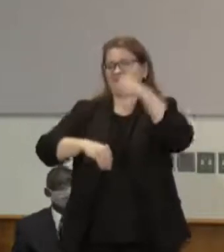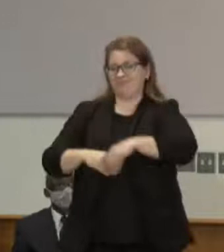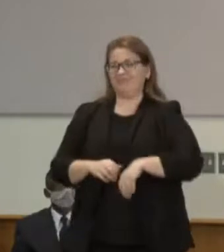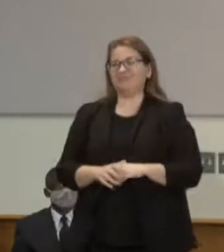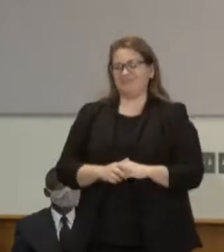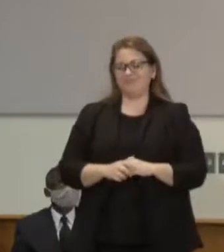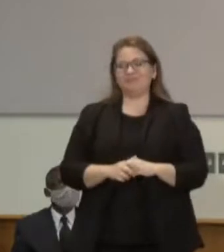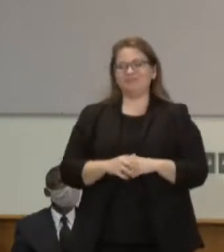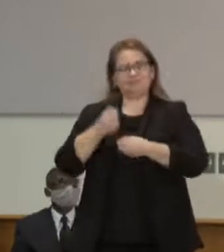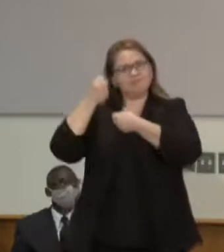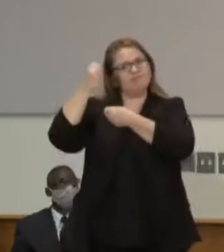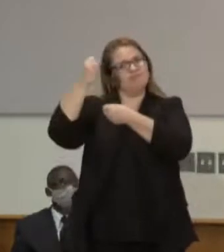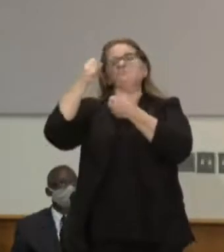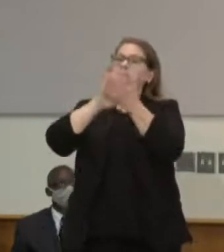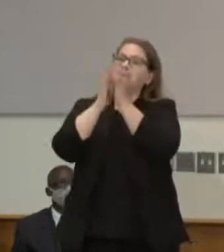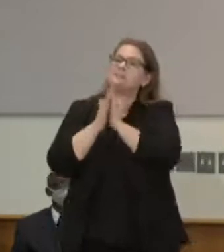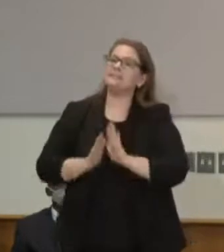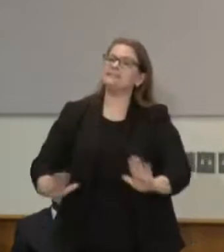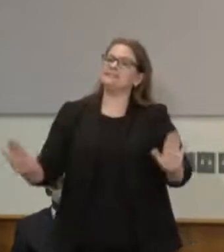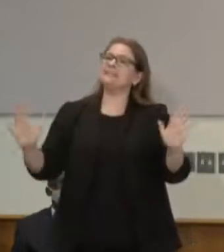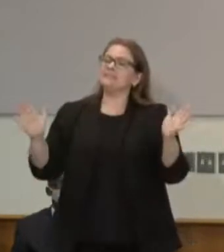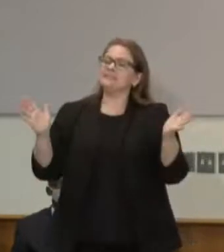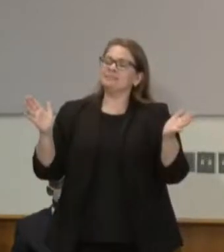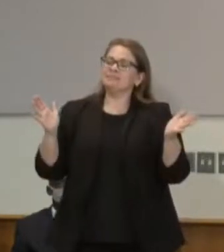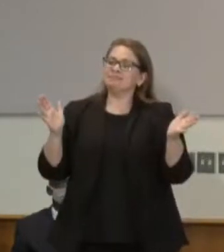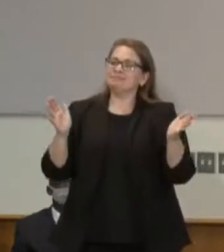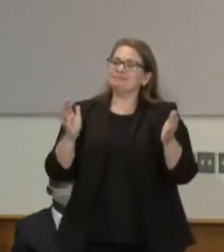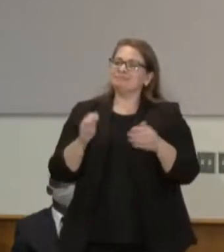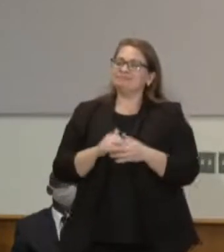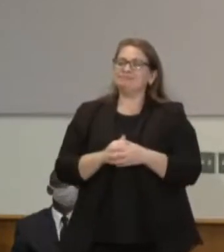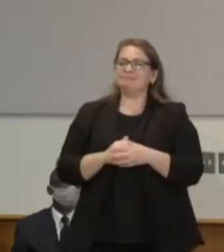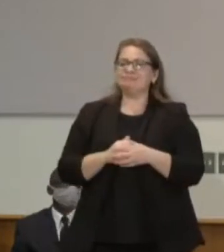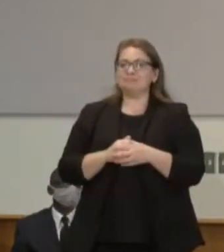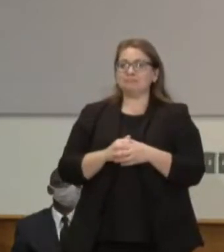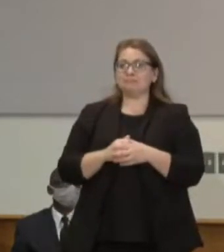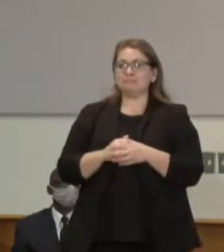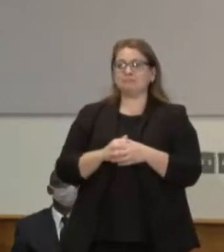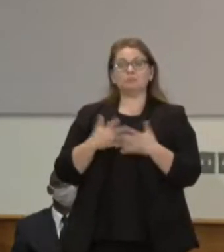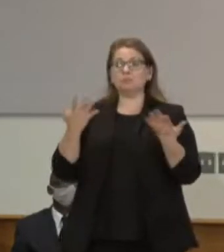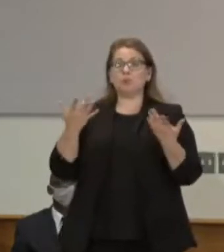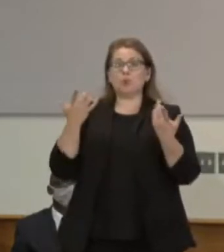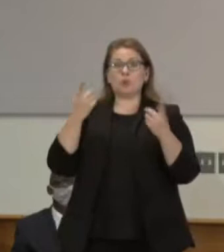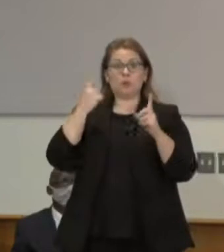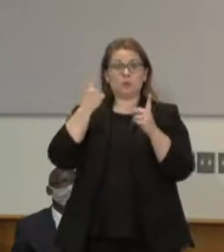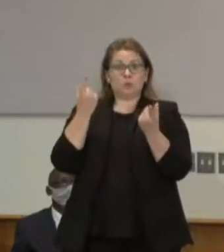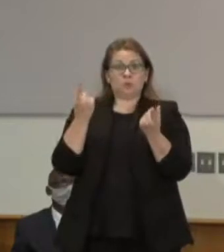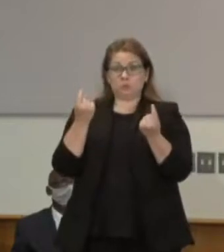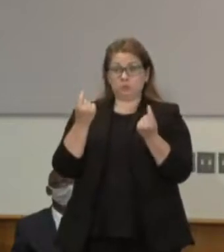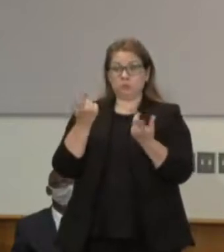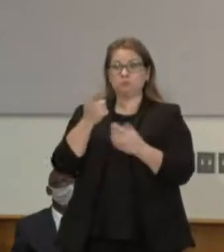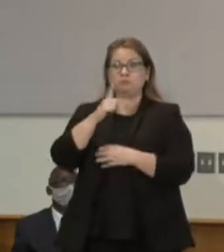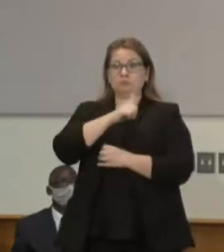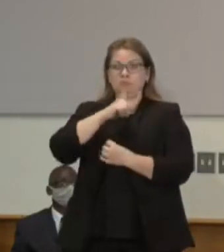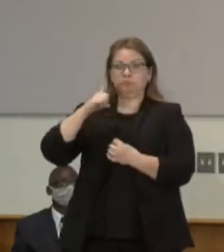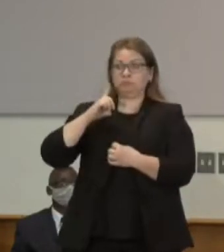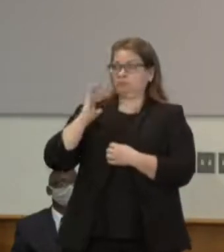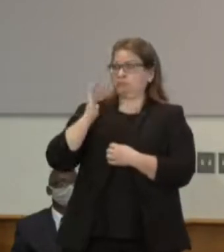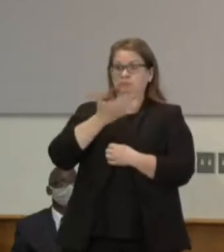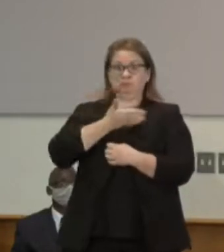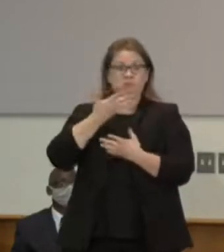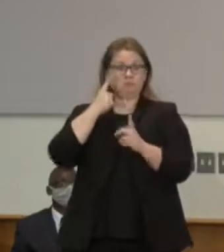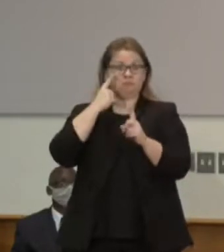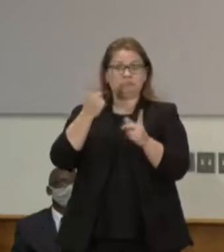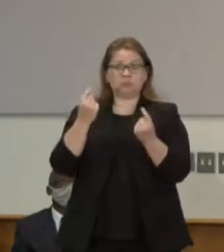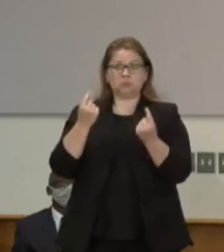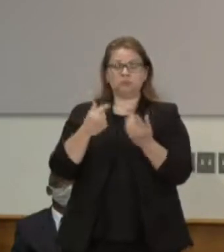part of what we do in the legislature, and we do it proudly, and it takes a lot